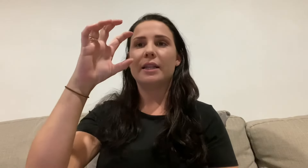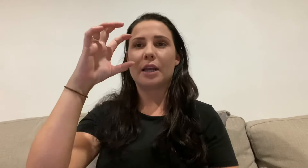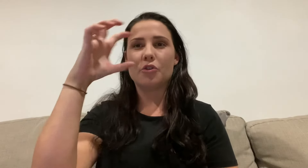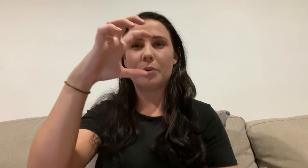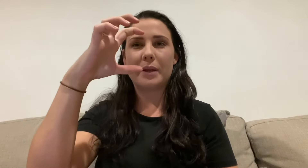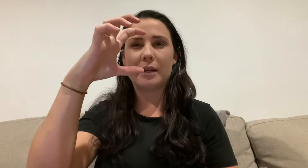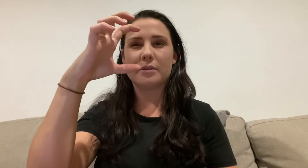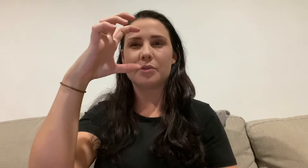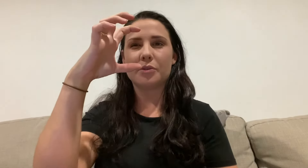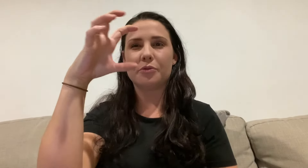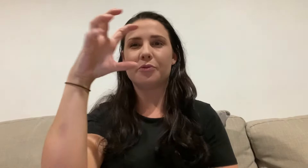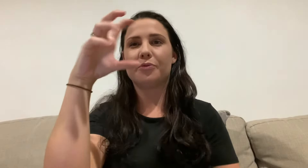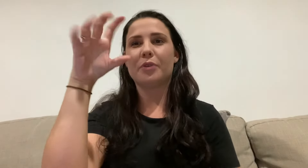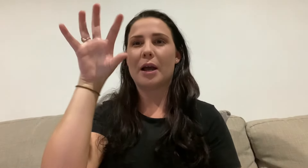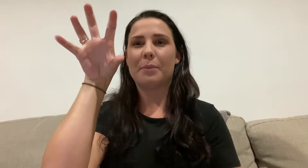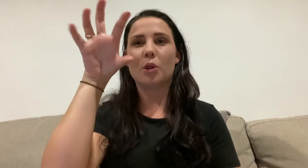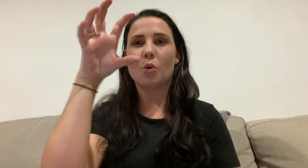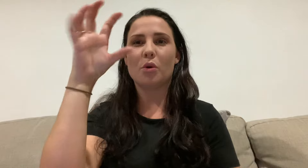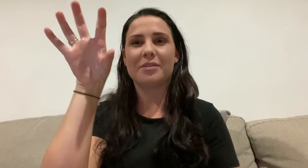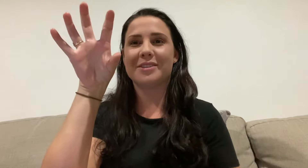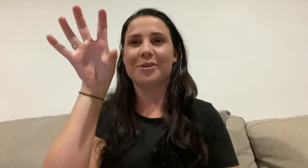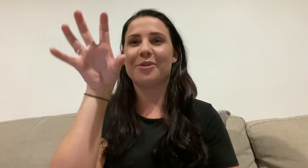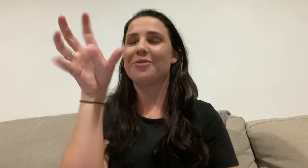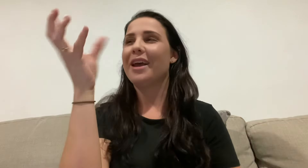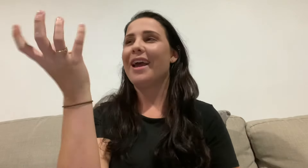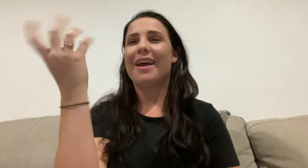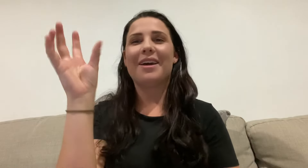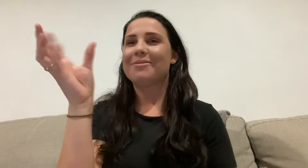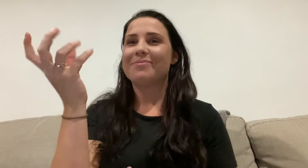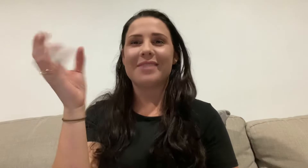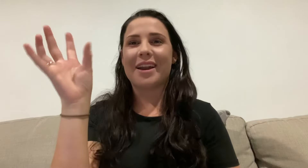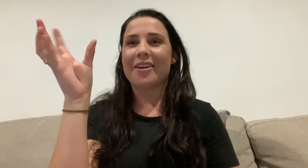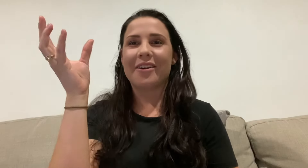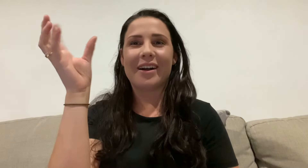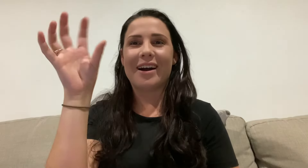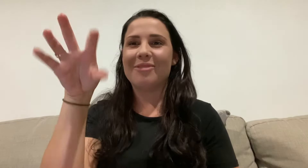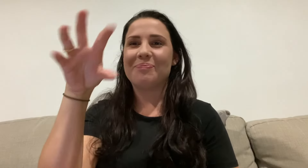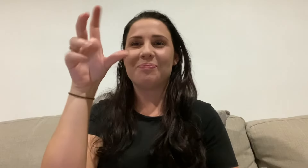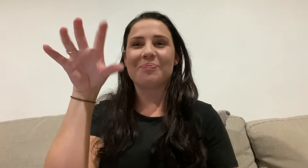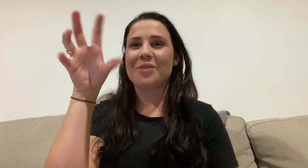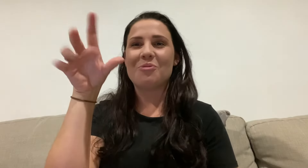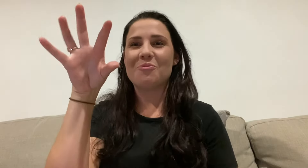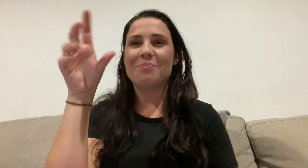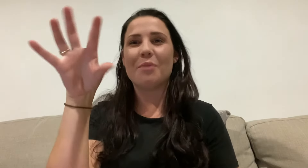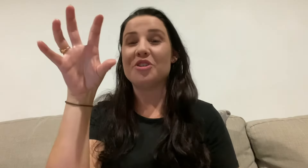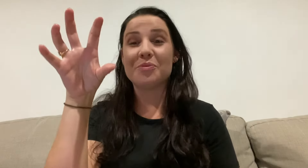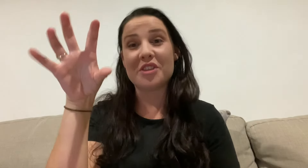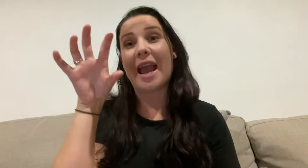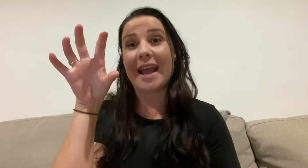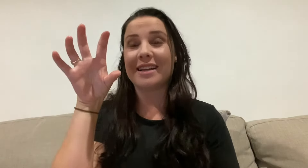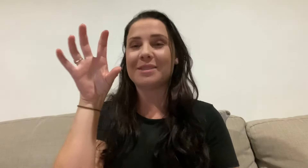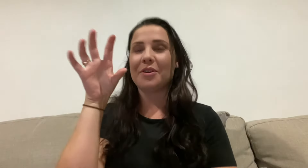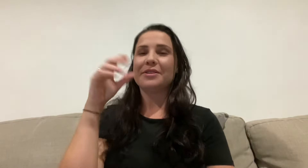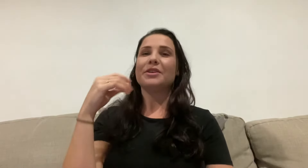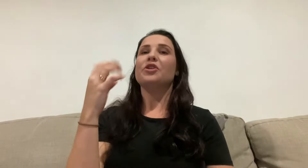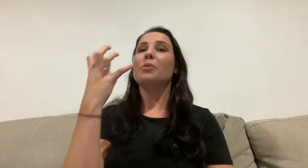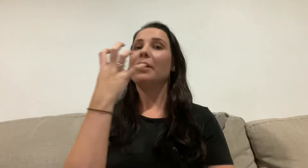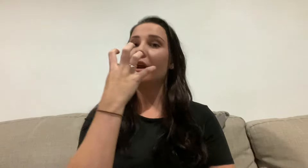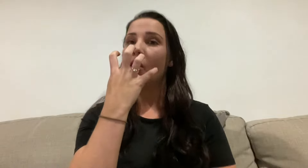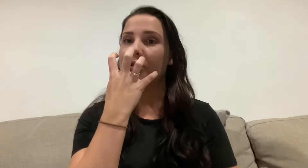like a gripping sort of, um, claw sort of, I don't know, um, motion with your hand, I suppose. So, but on